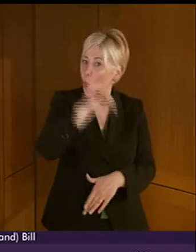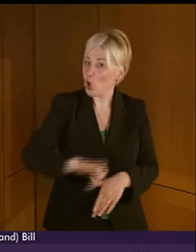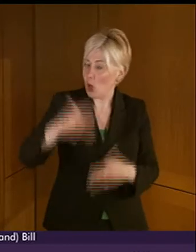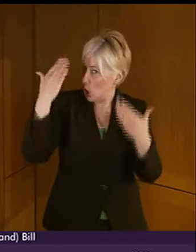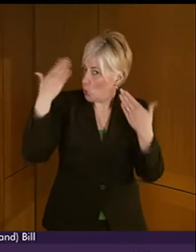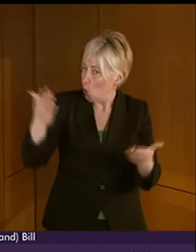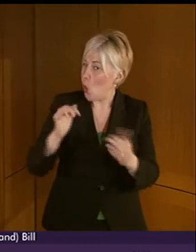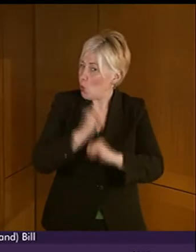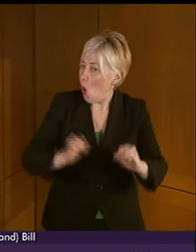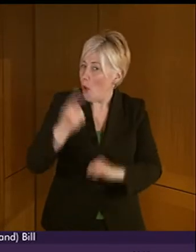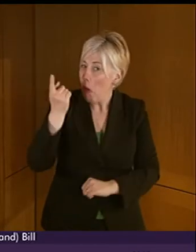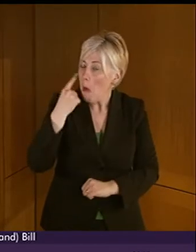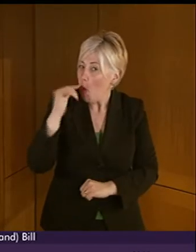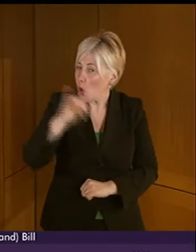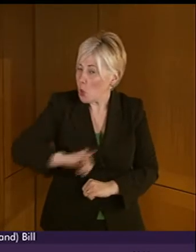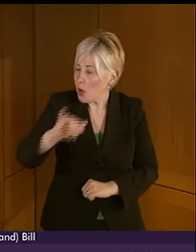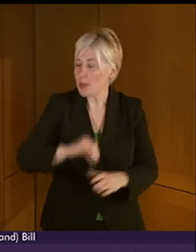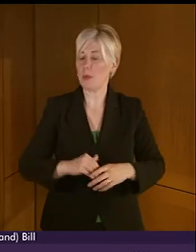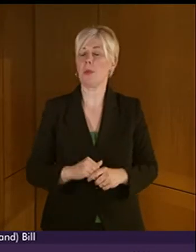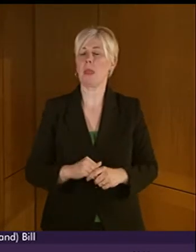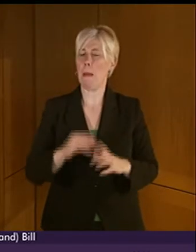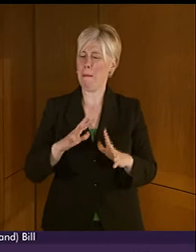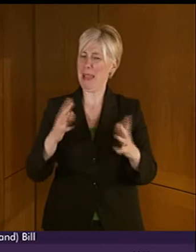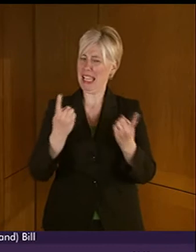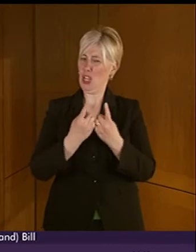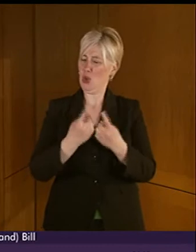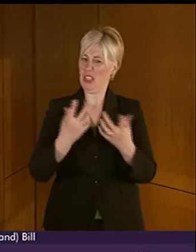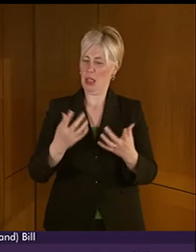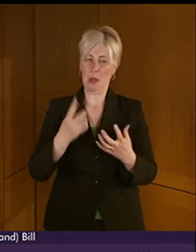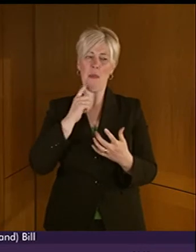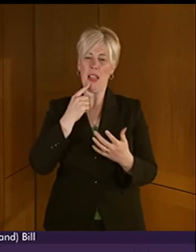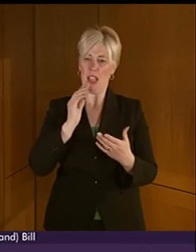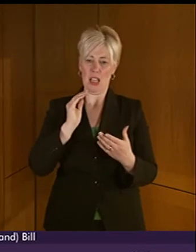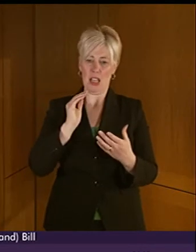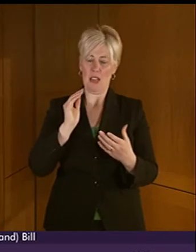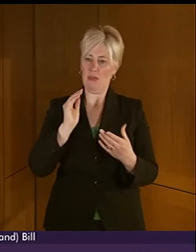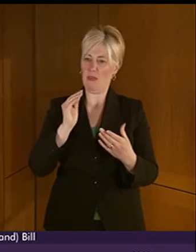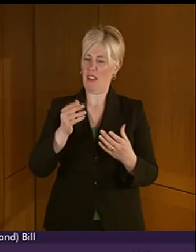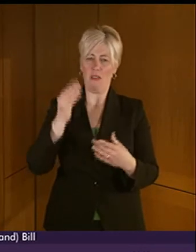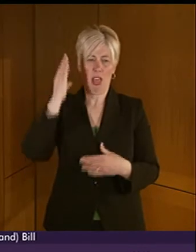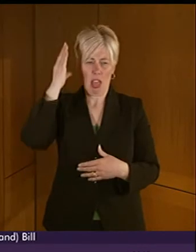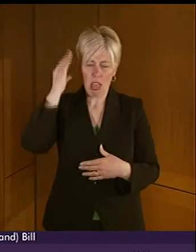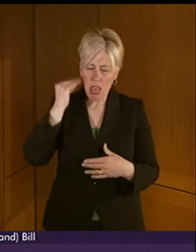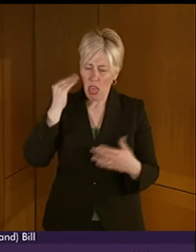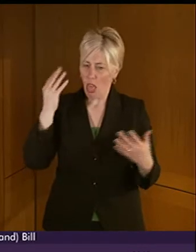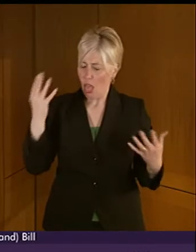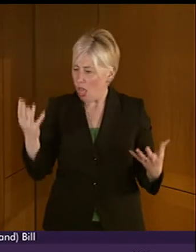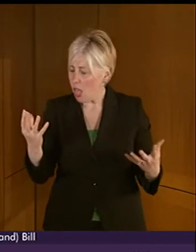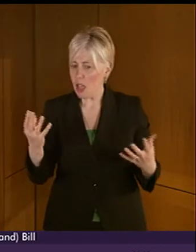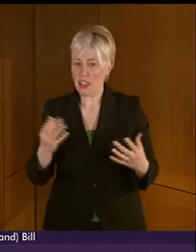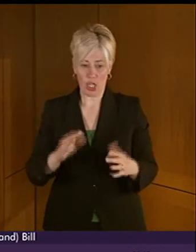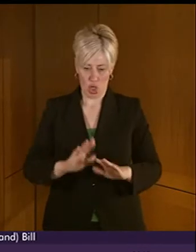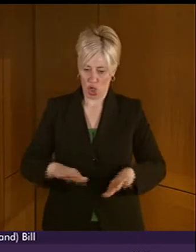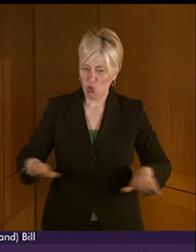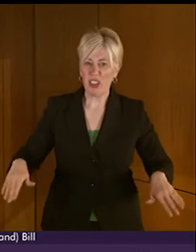must be huge issues about people involved in proceedings who have difficulties with hearing. Let's take just simply